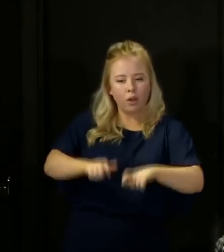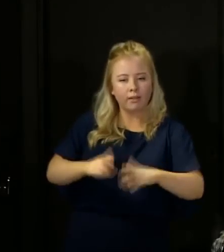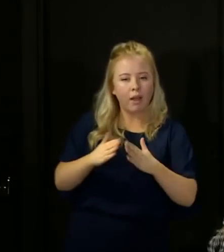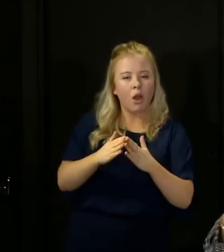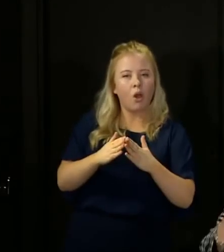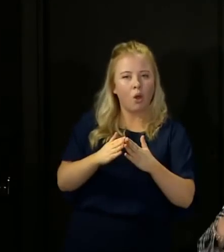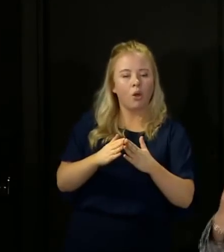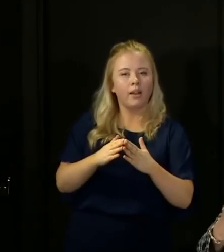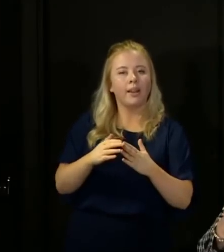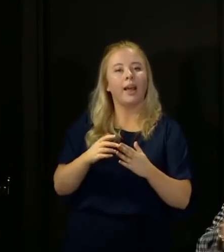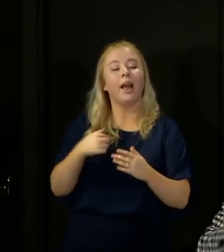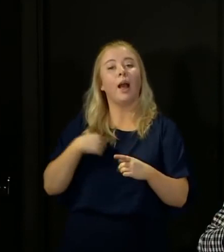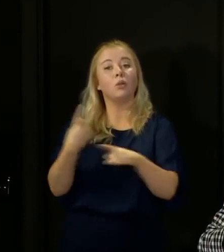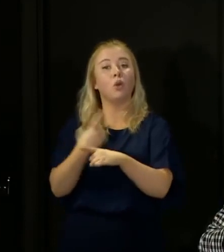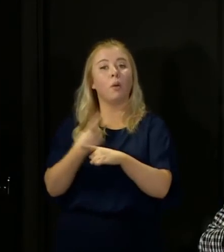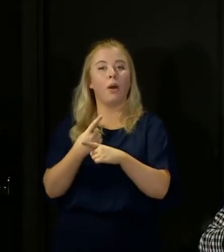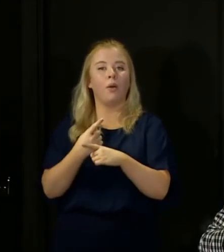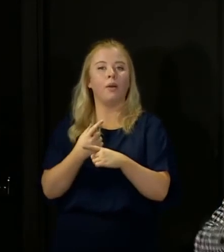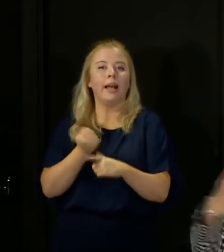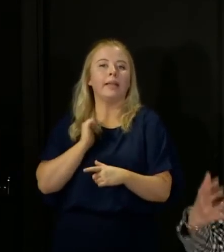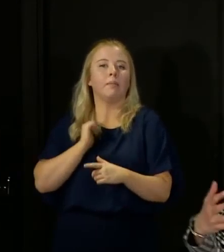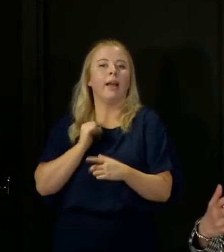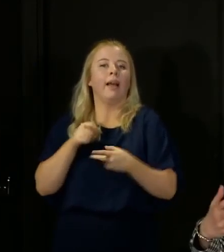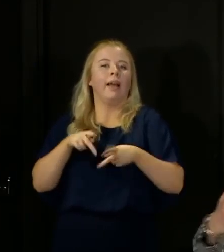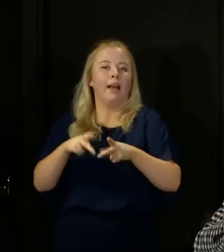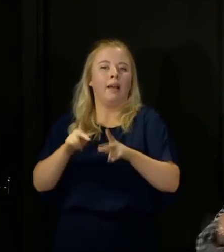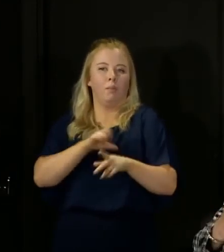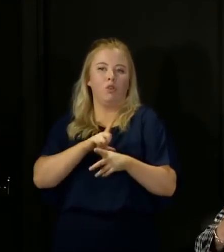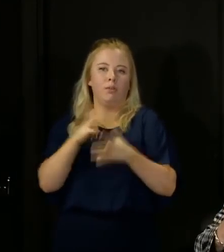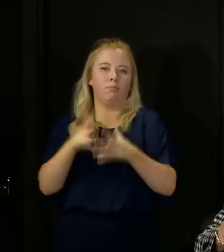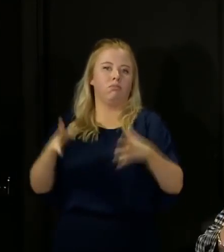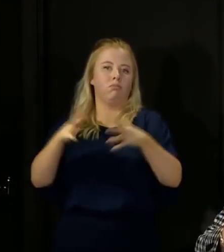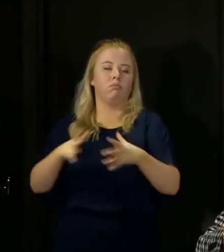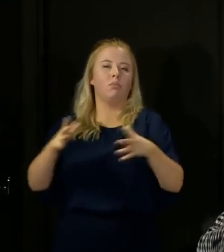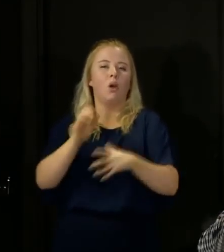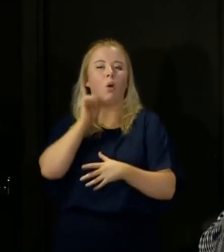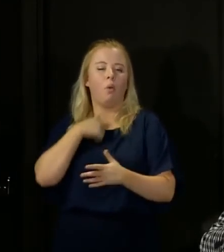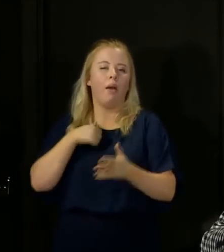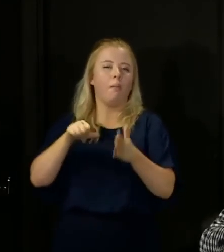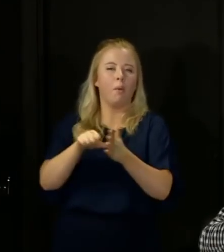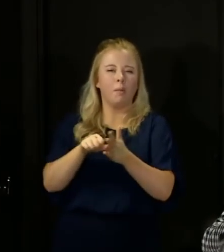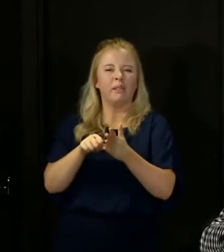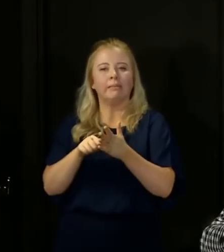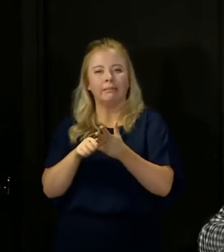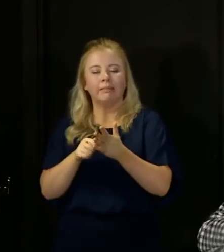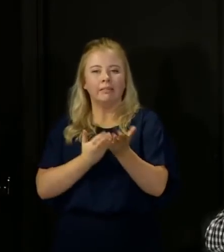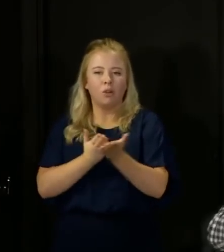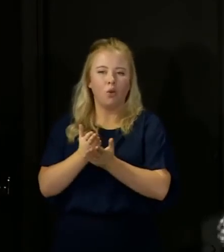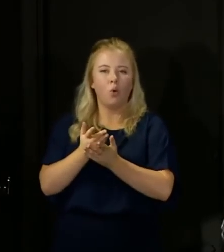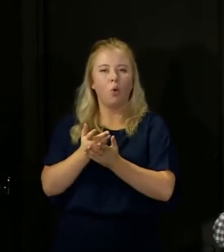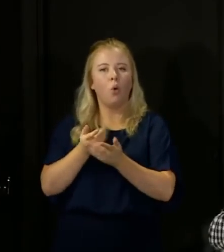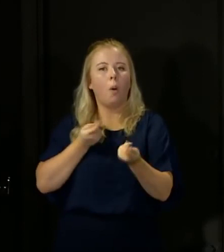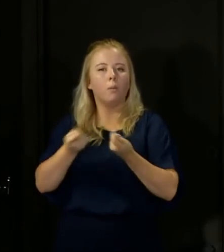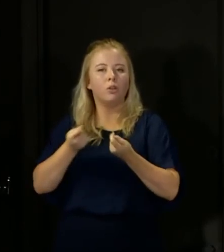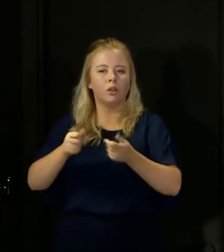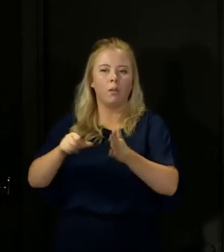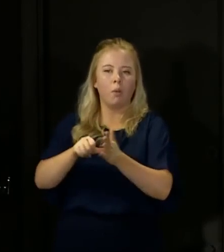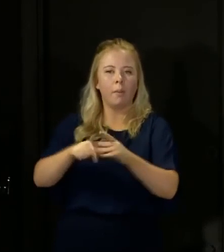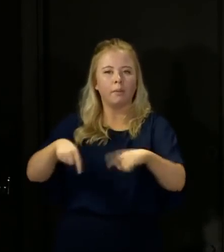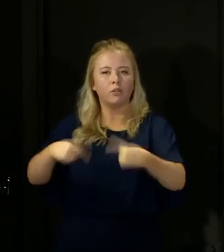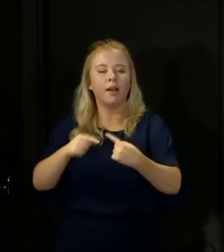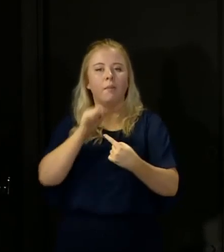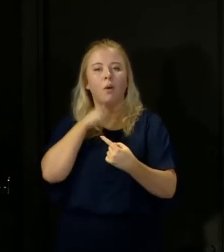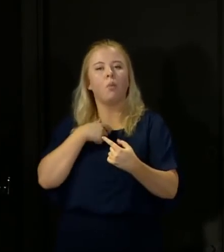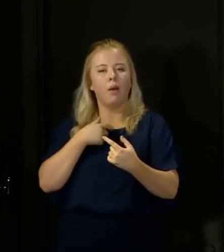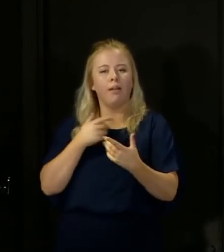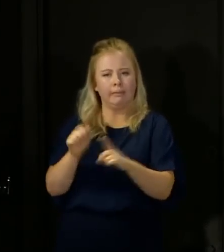talked about was inevitably with a system that is being scaled up, you will have teething problems and no doubt operational challenges, which will bed down over the next couple